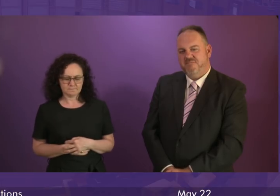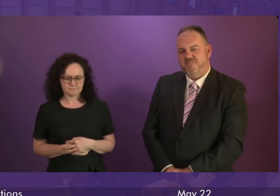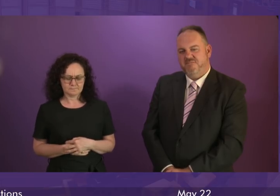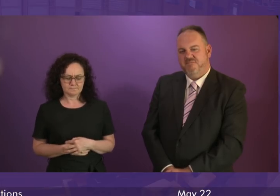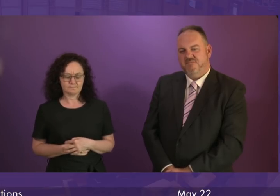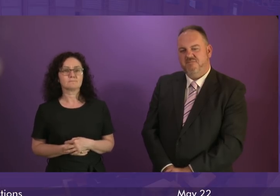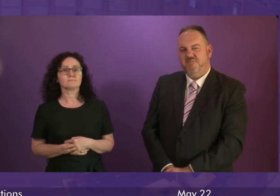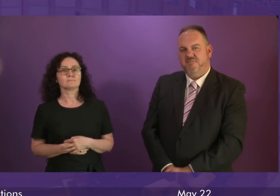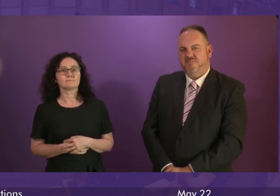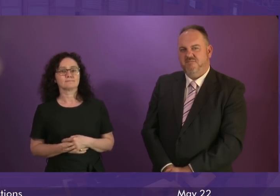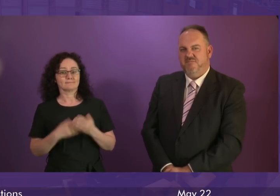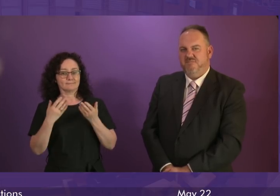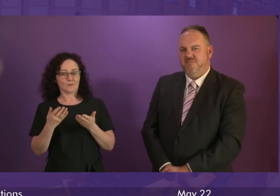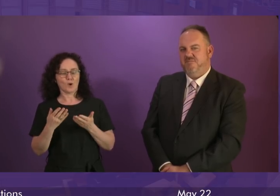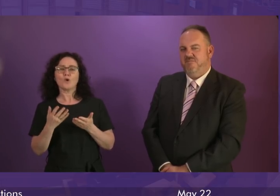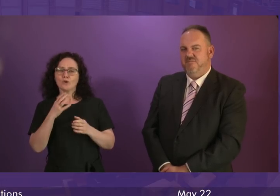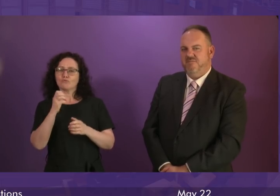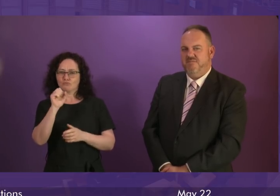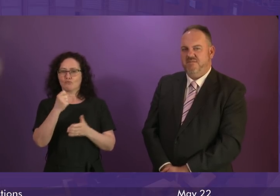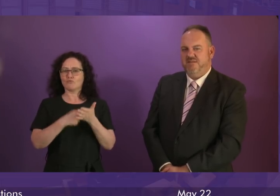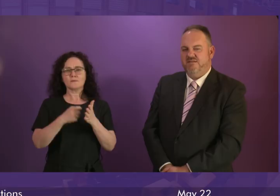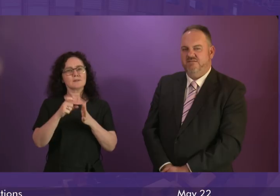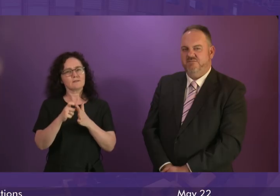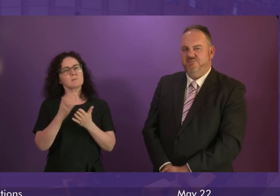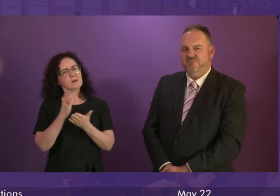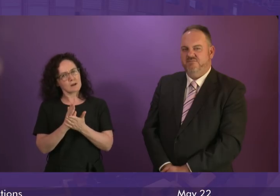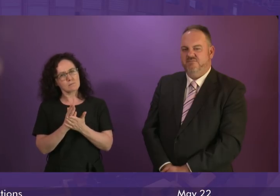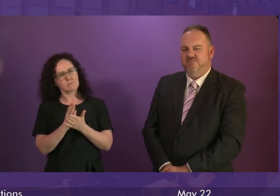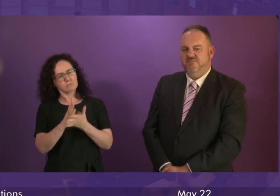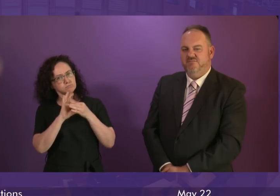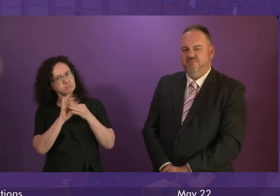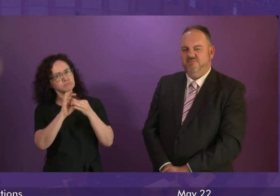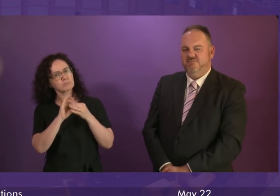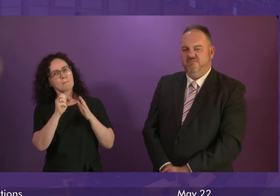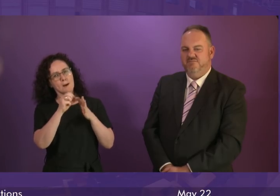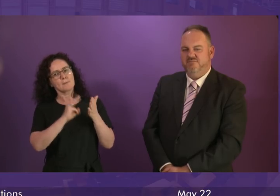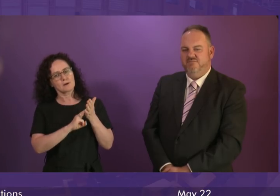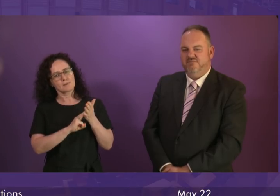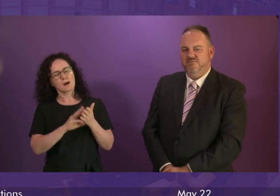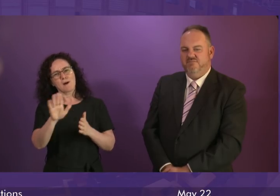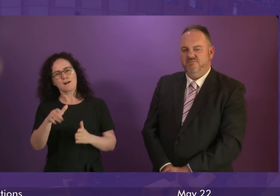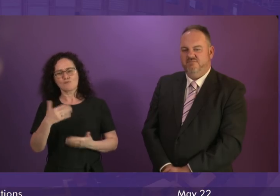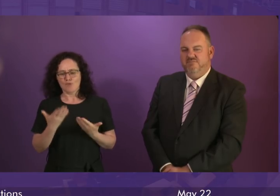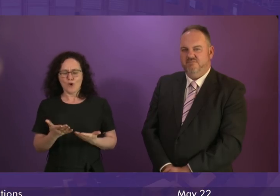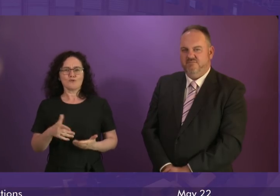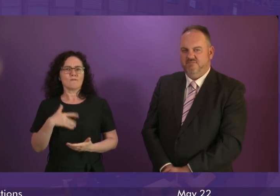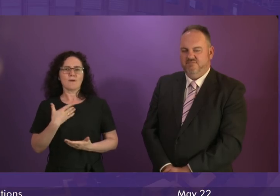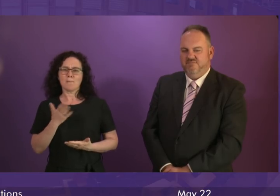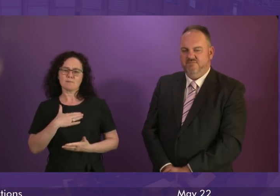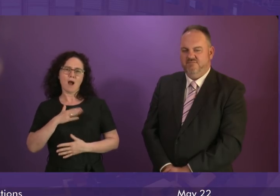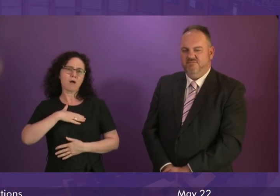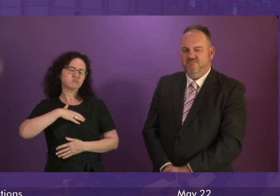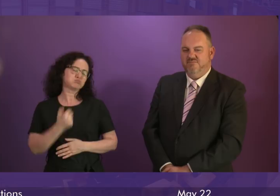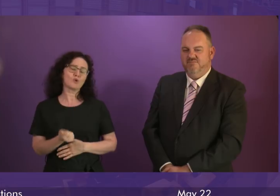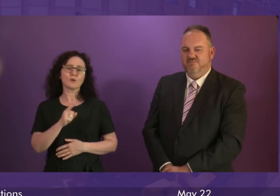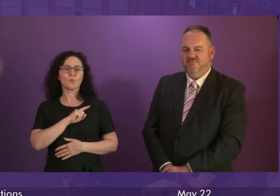Davidson's grovelling loyalty to the Prime Minister and her Westminster bosses. It must be so heartbreaking for Ruth Davidson